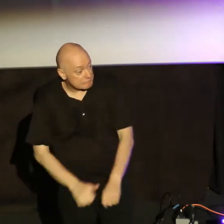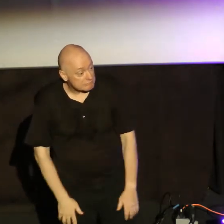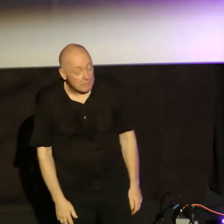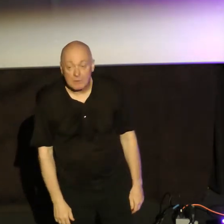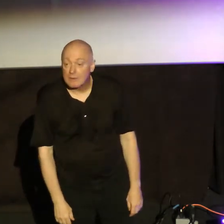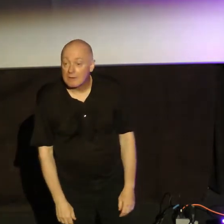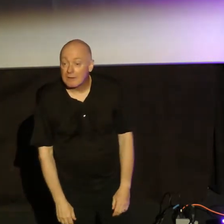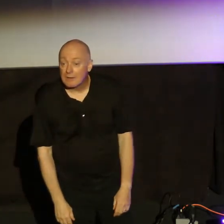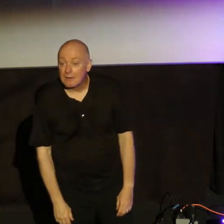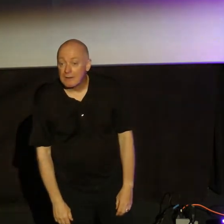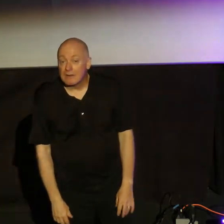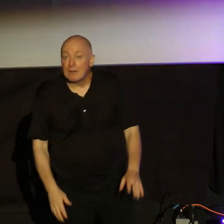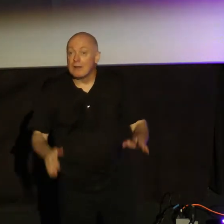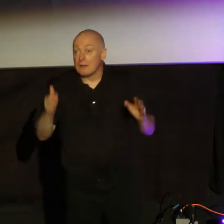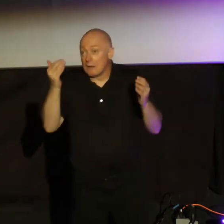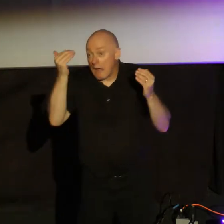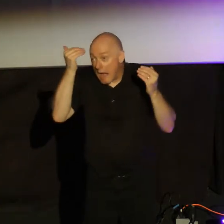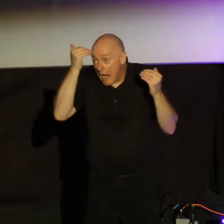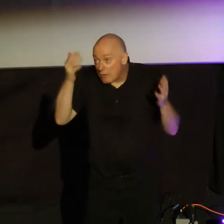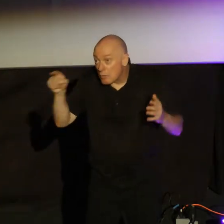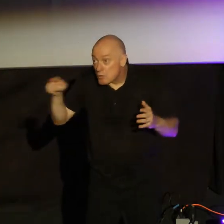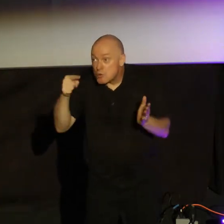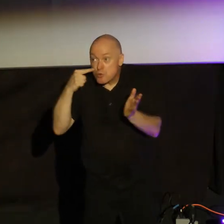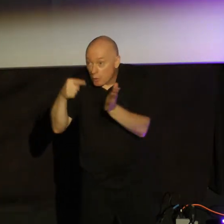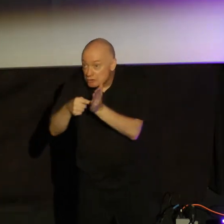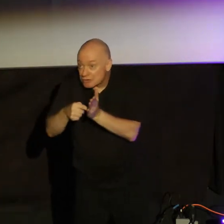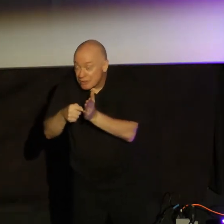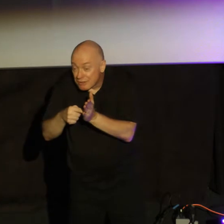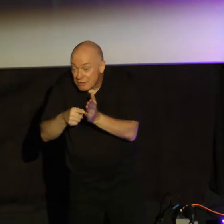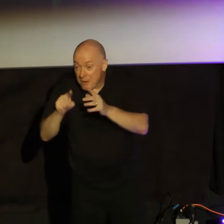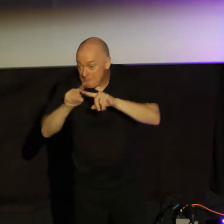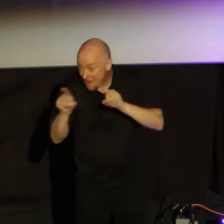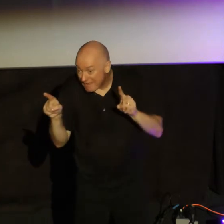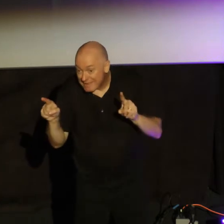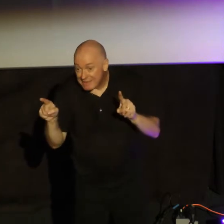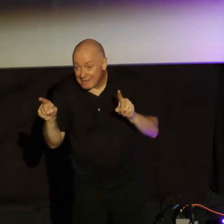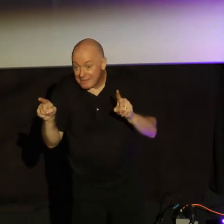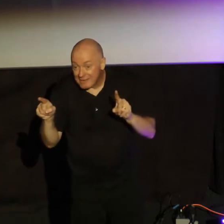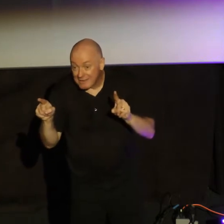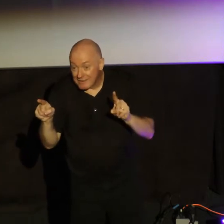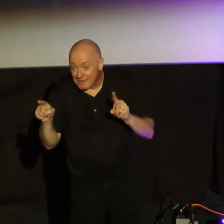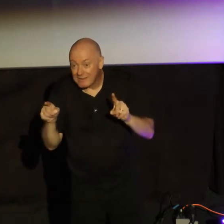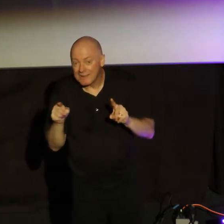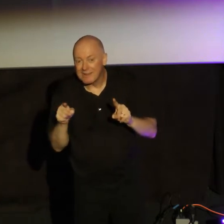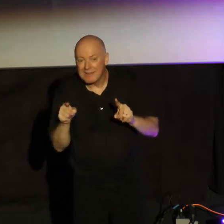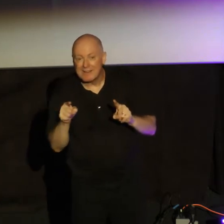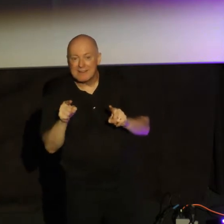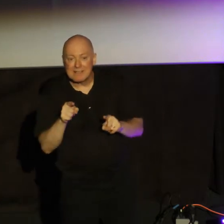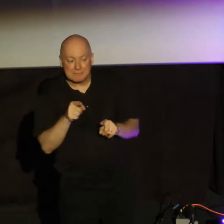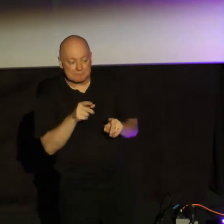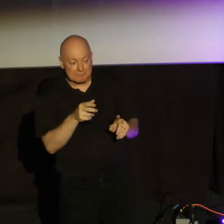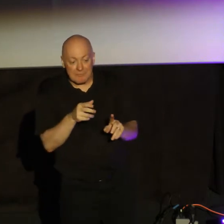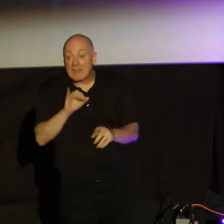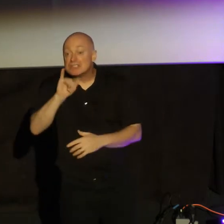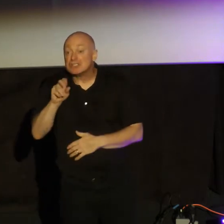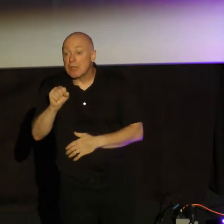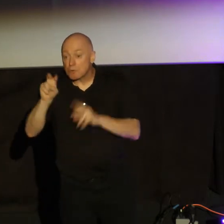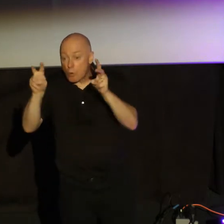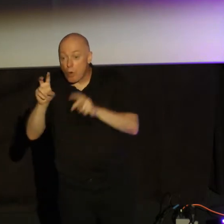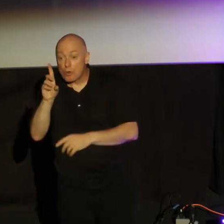Now, I don't know if you noticed this, but he's quoting here Deuteronomy 6.4, which